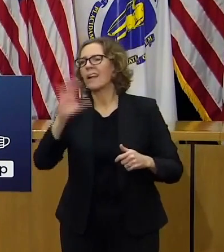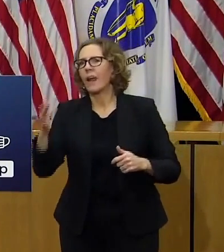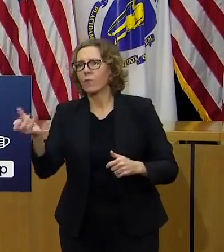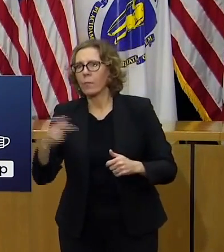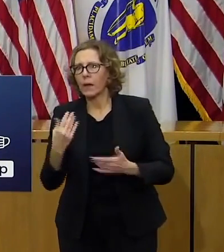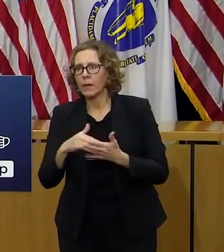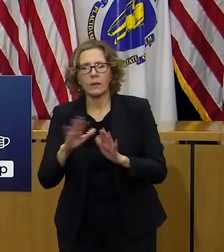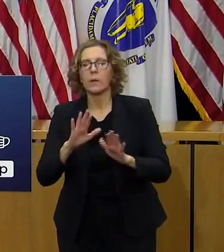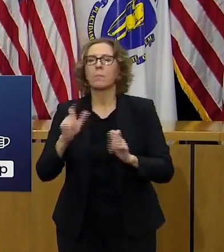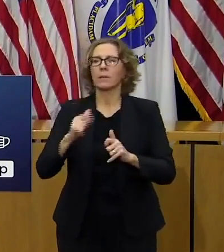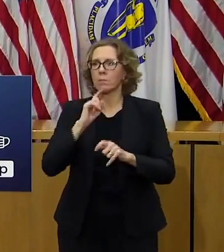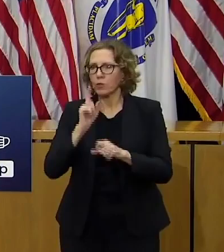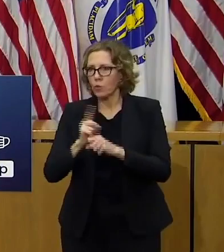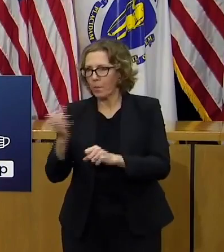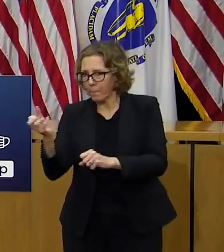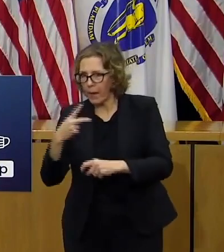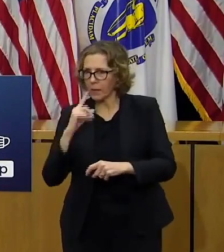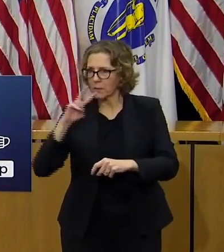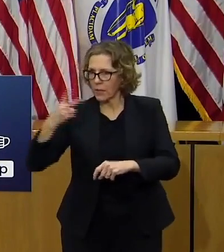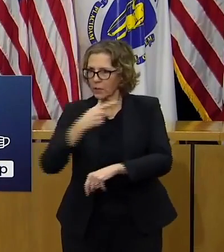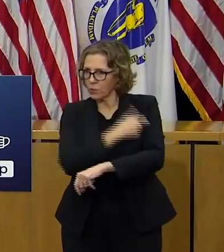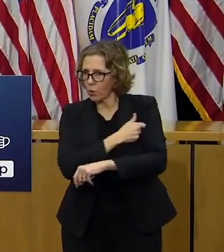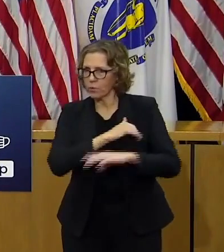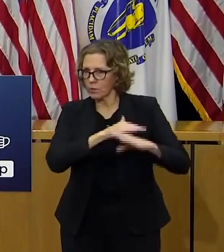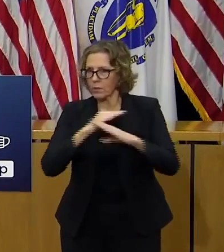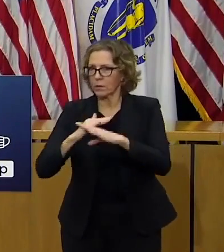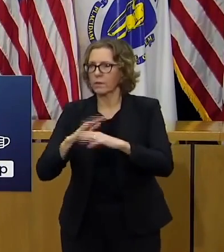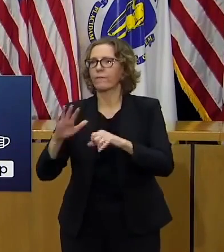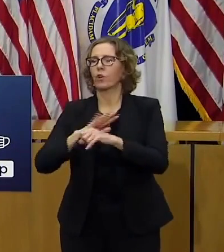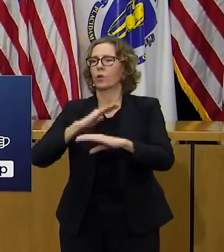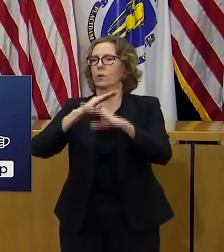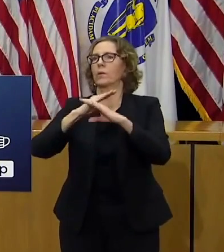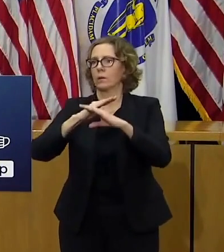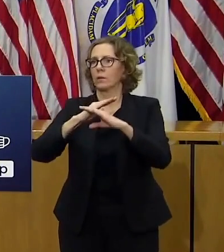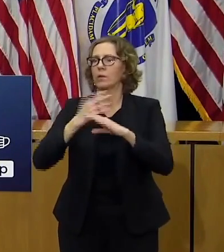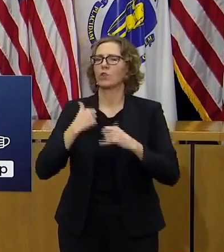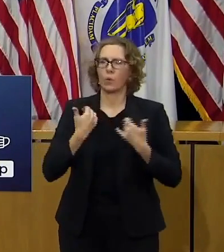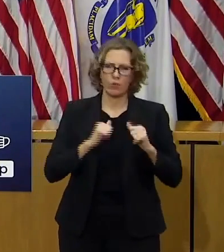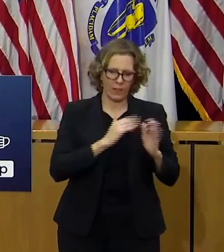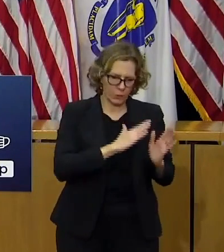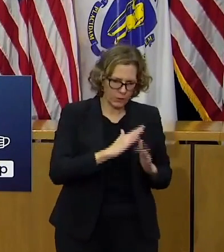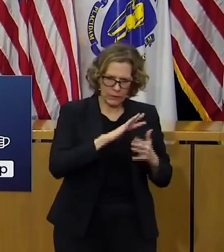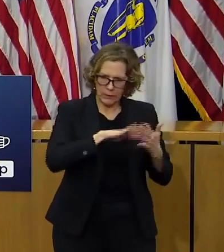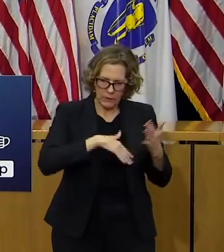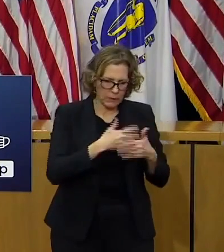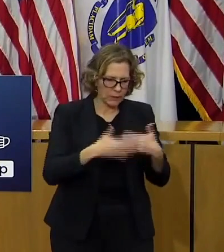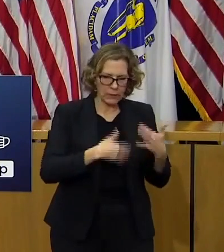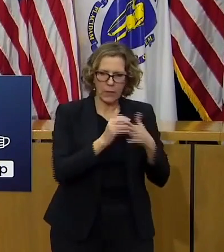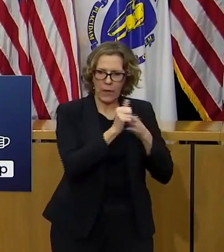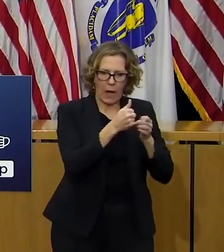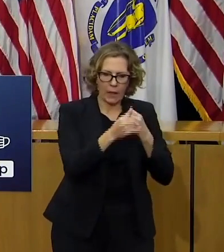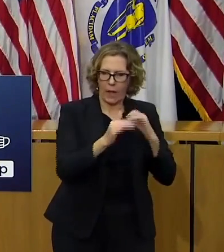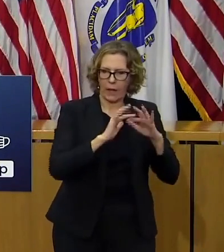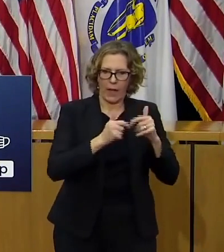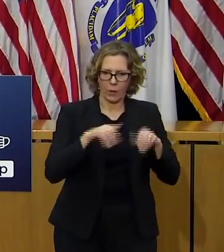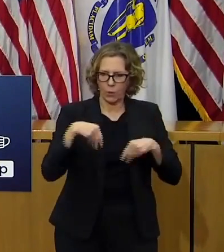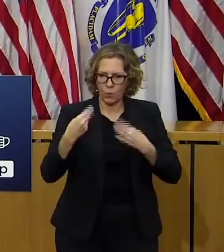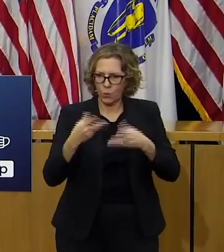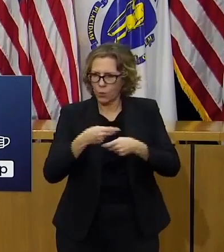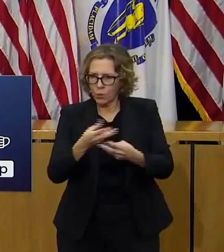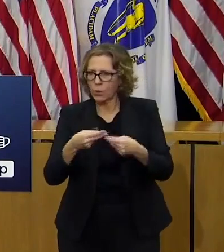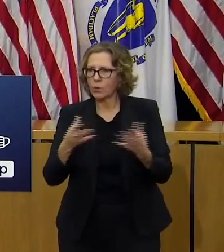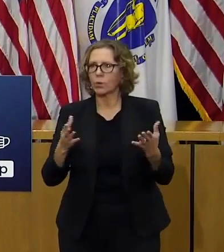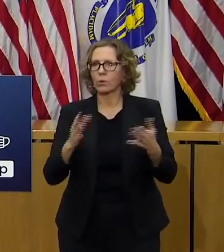working under a variety of guidelines and recommendations with respect to how to tier the delivery of that vaccine to make sure you